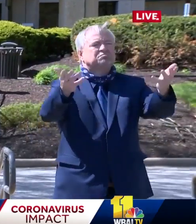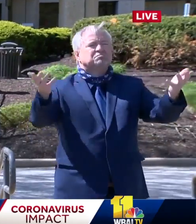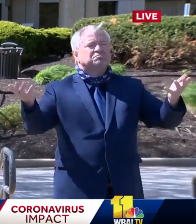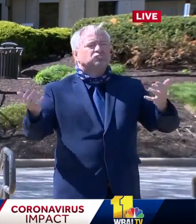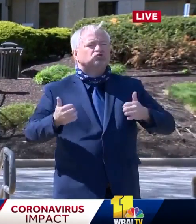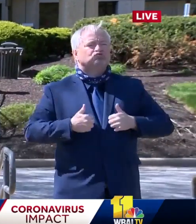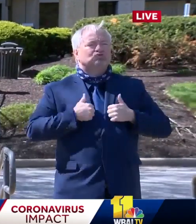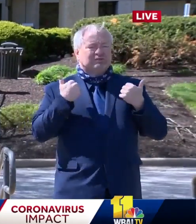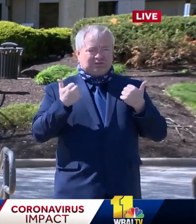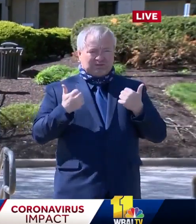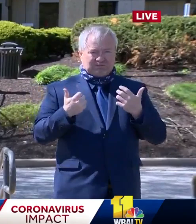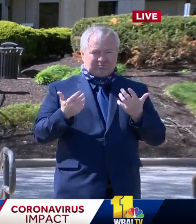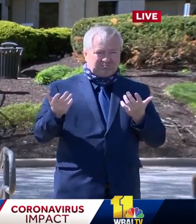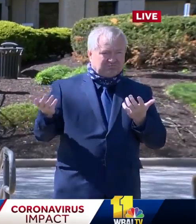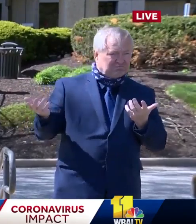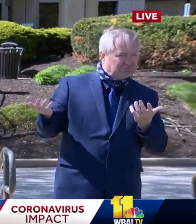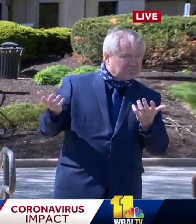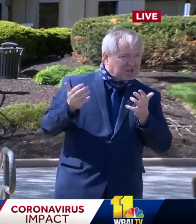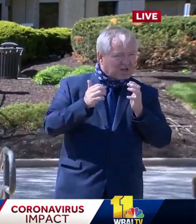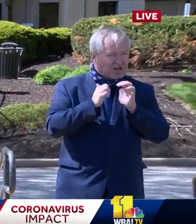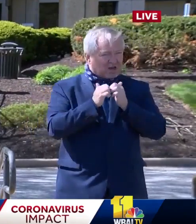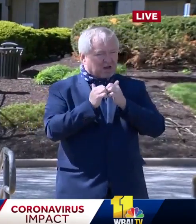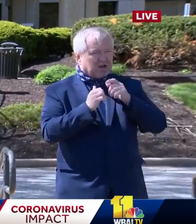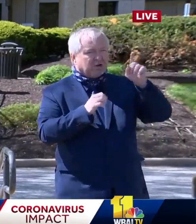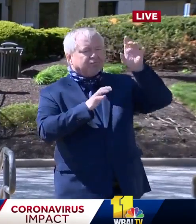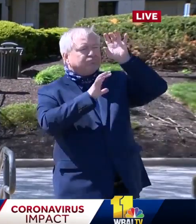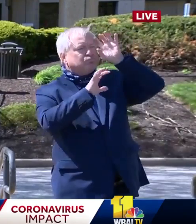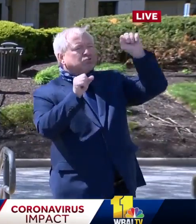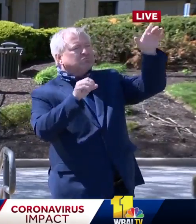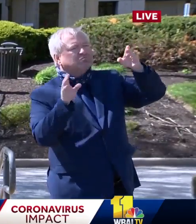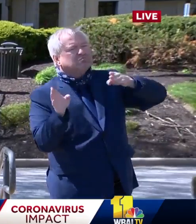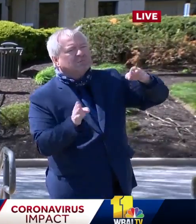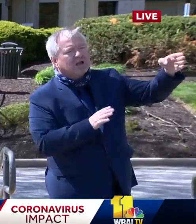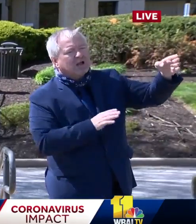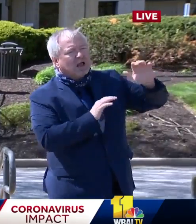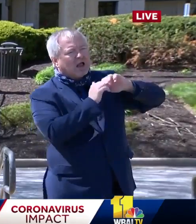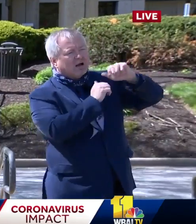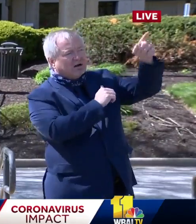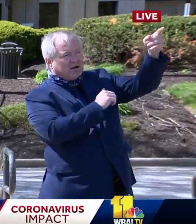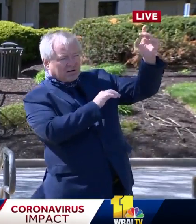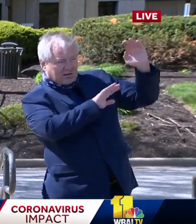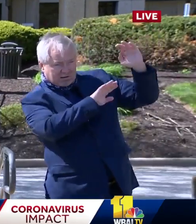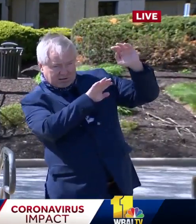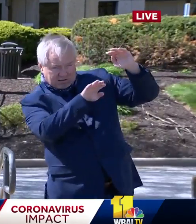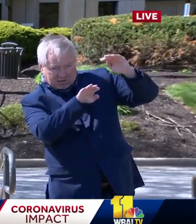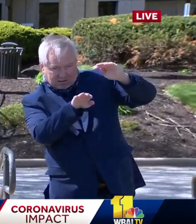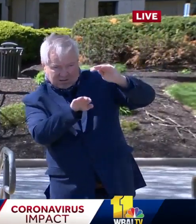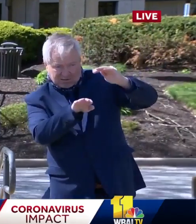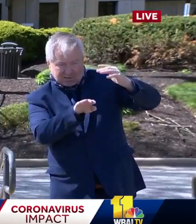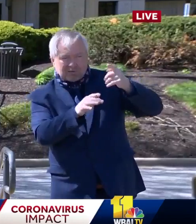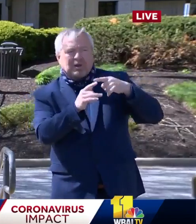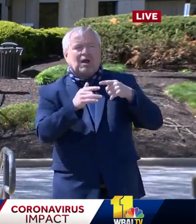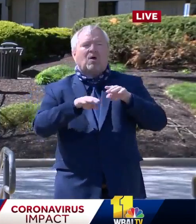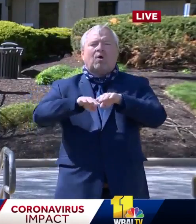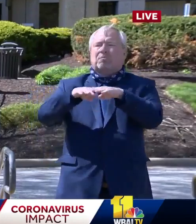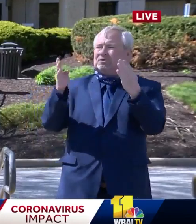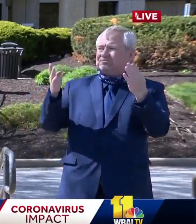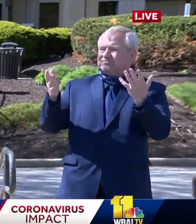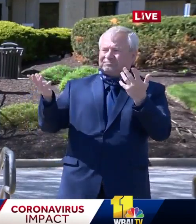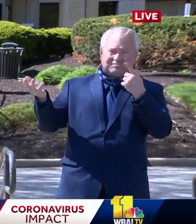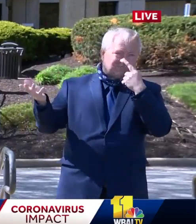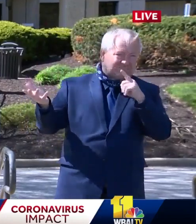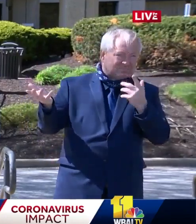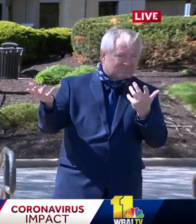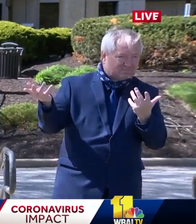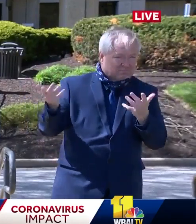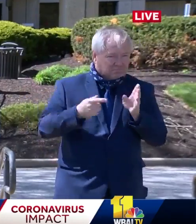downward trend that the White House plan says needs to be in place and where the DMV fits into that plan currently?